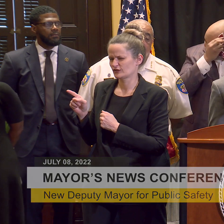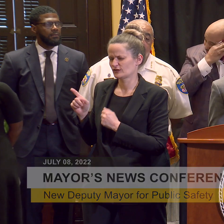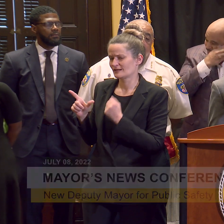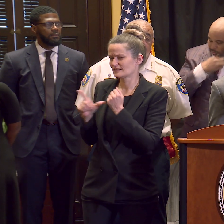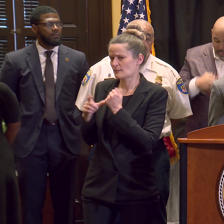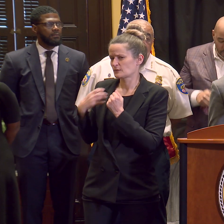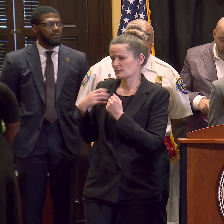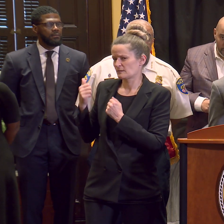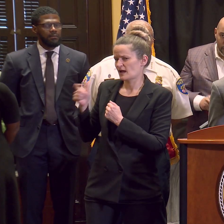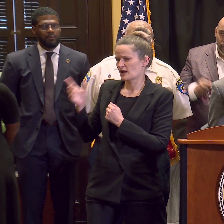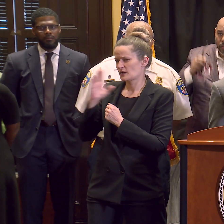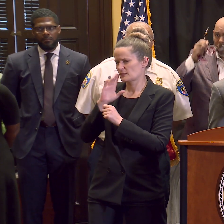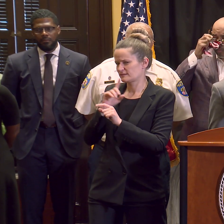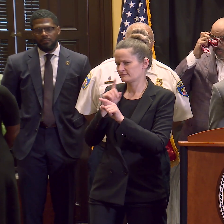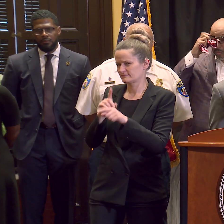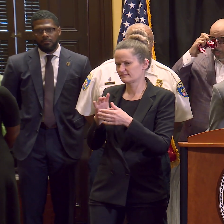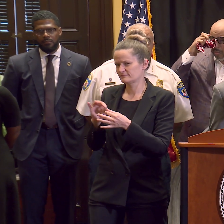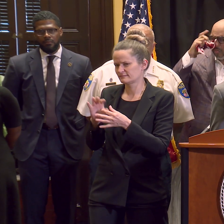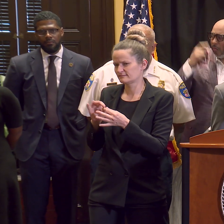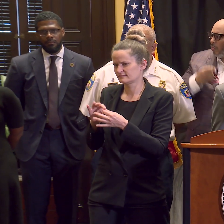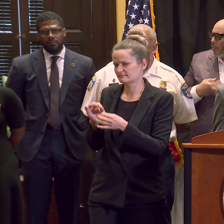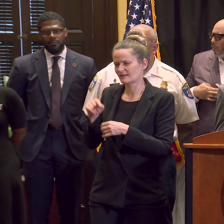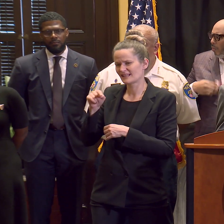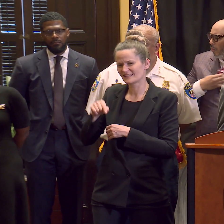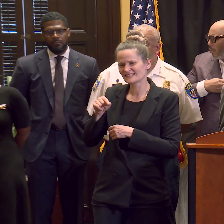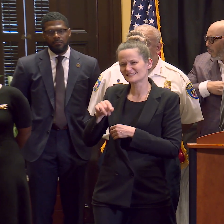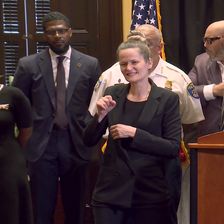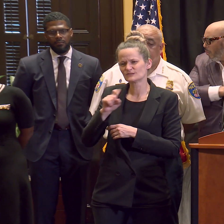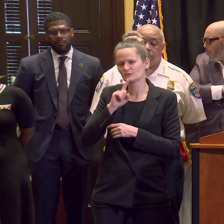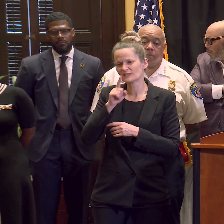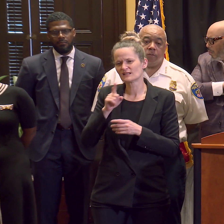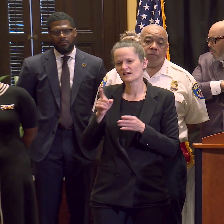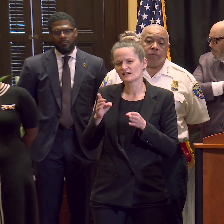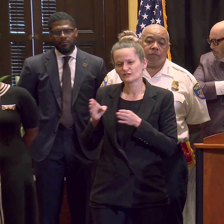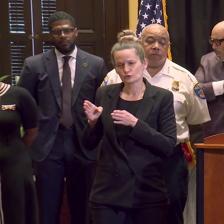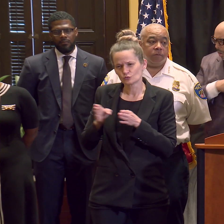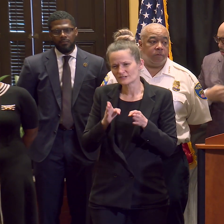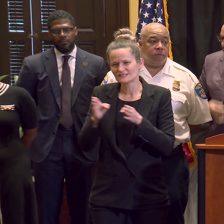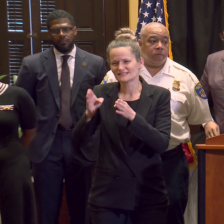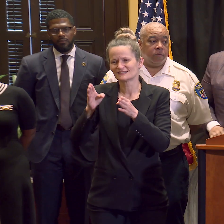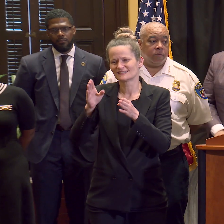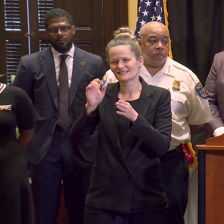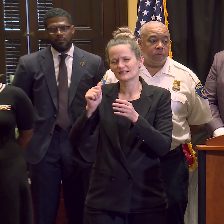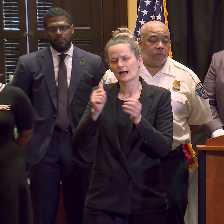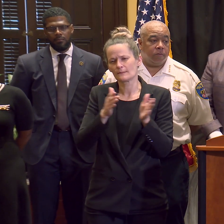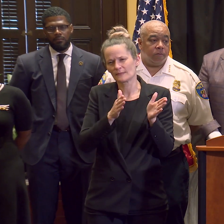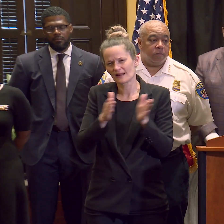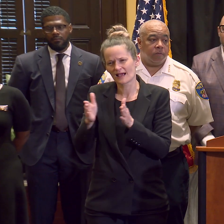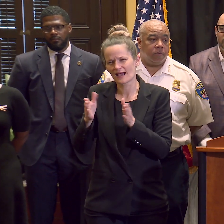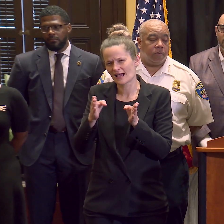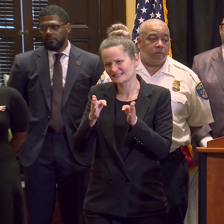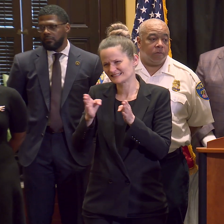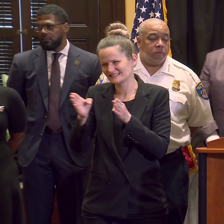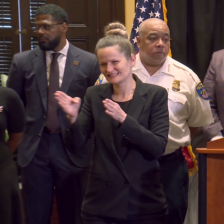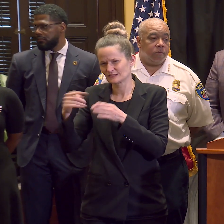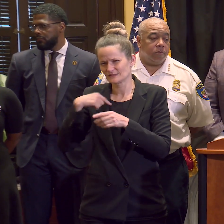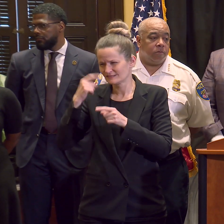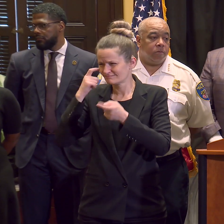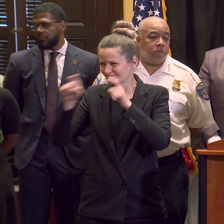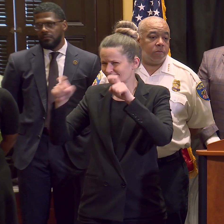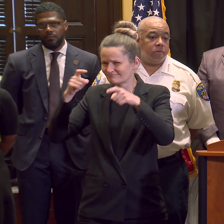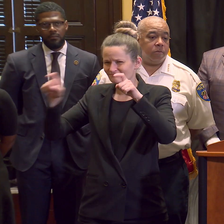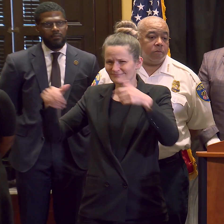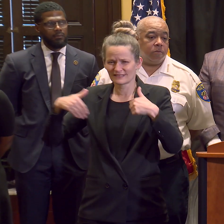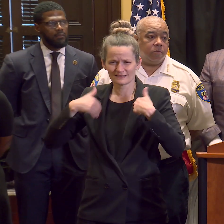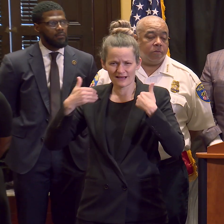think about, like, the difference. Every young person that's out there or even adult that's out there,